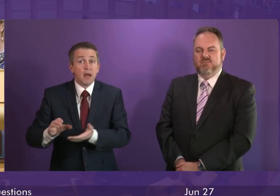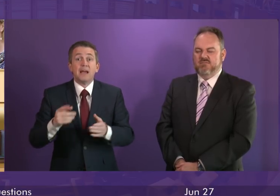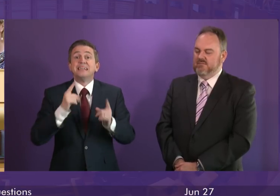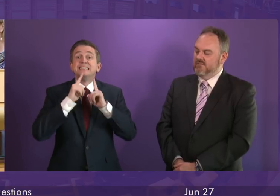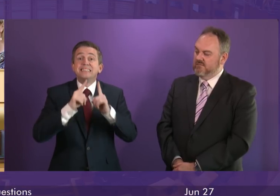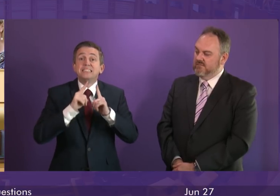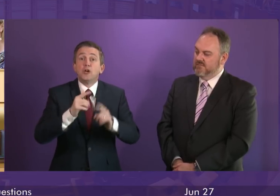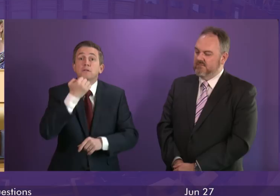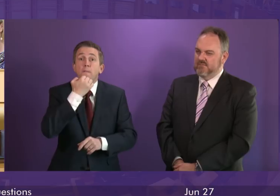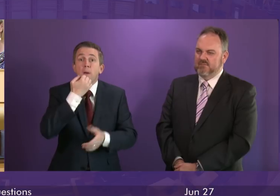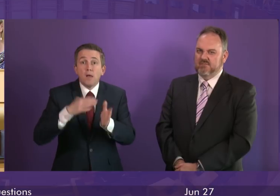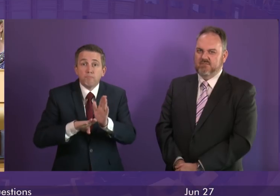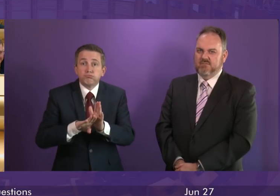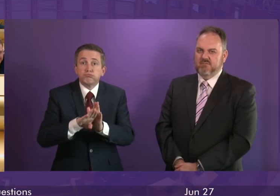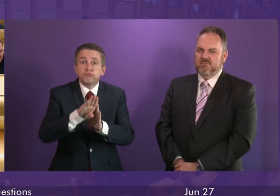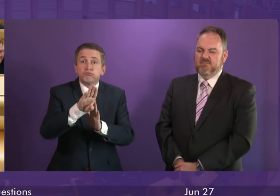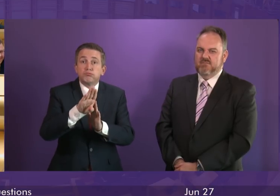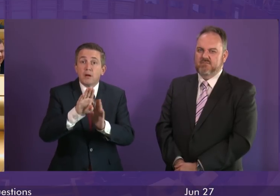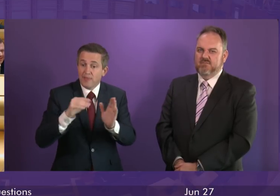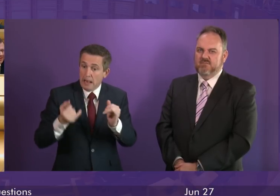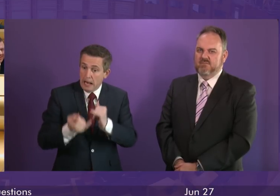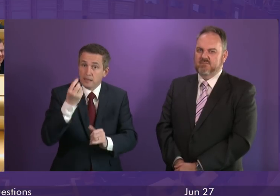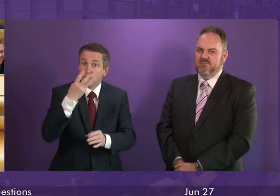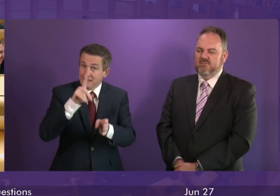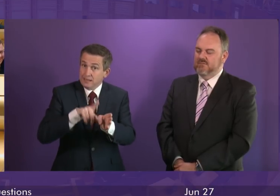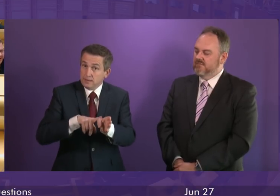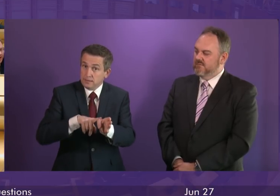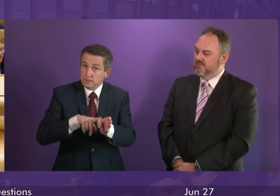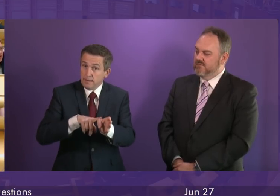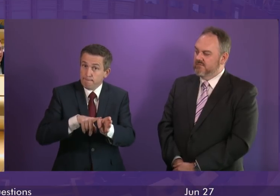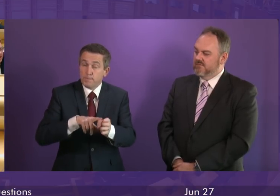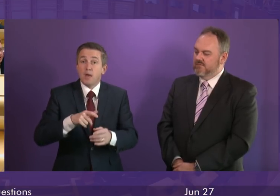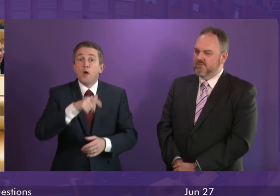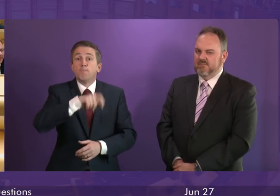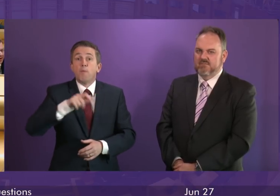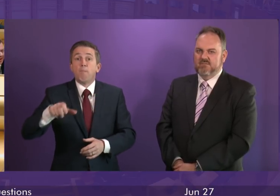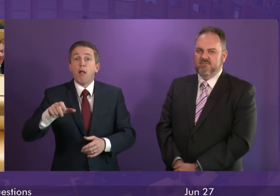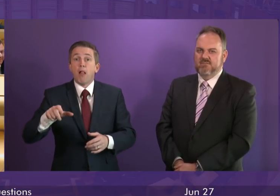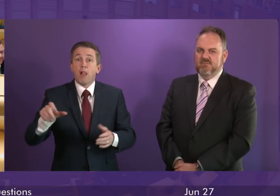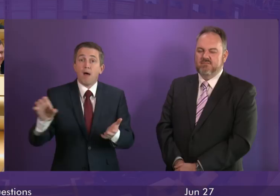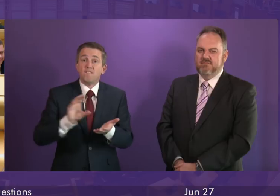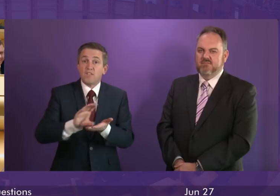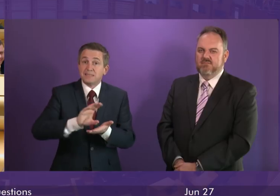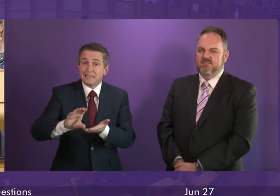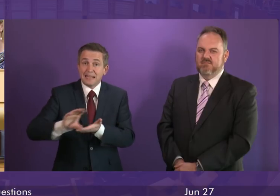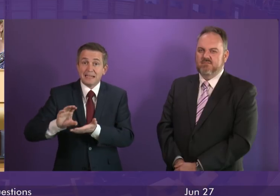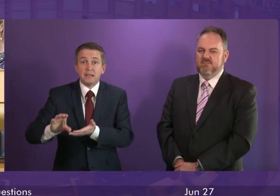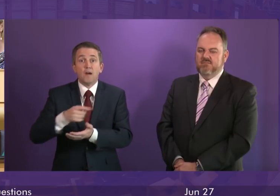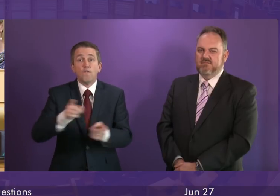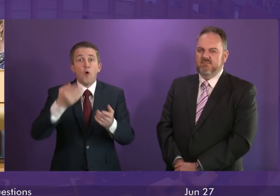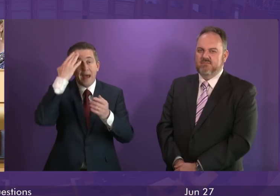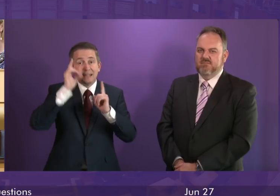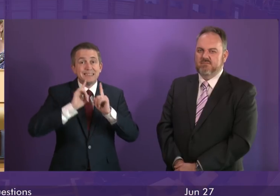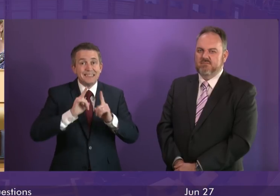teachers in our schools in each of the last three years. We see the pupil equity fund putting more money into the hands of head teachers